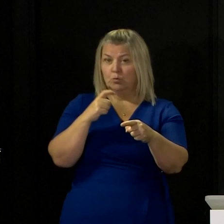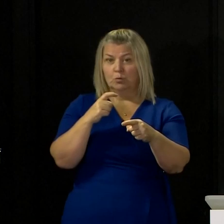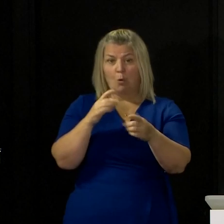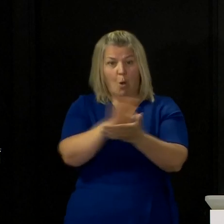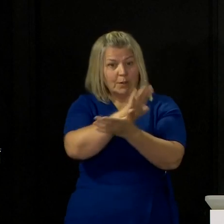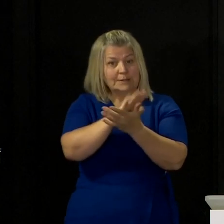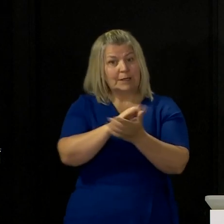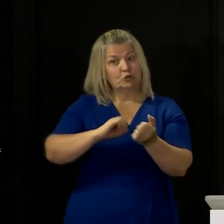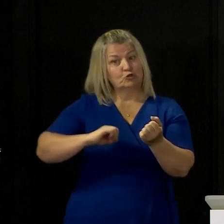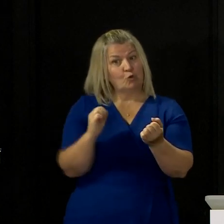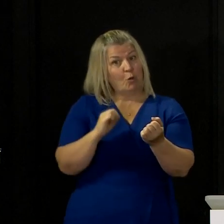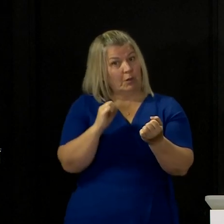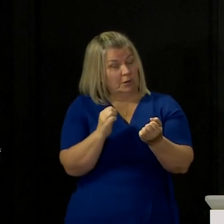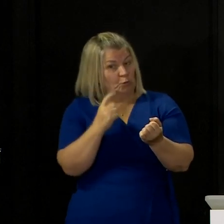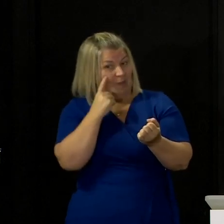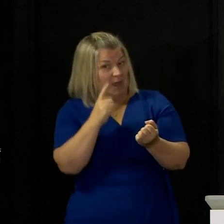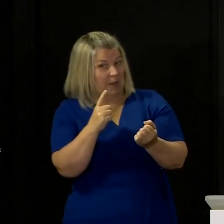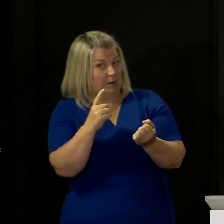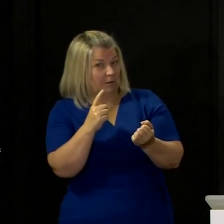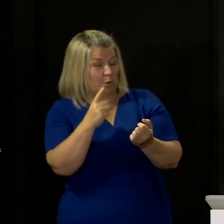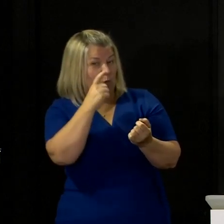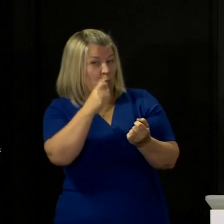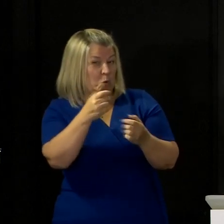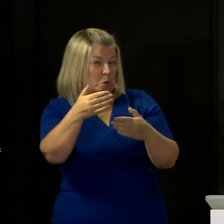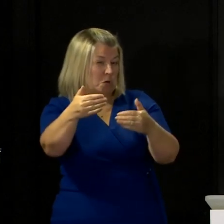into phase two next week?